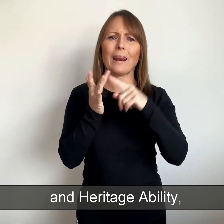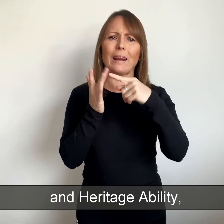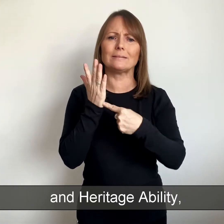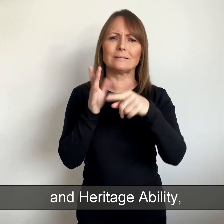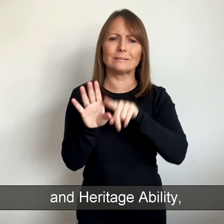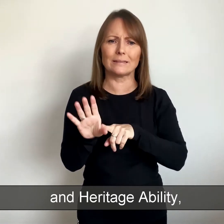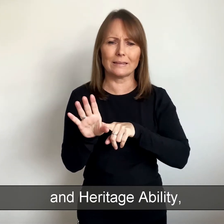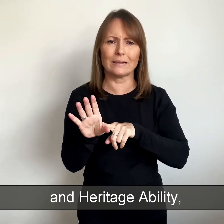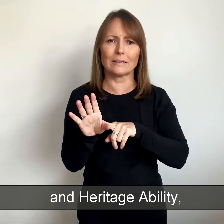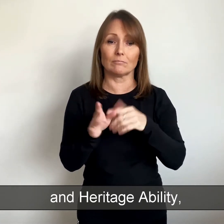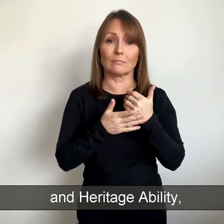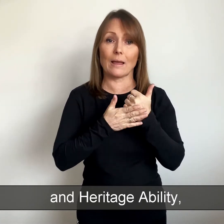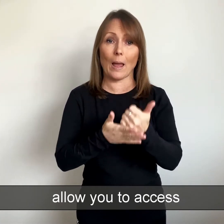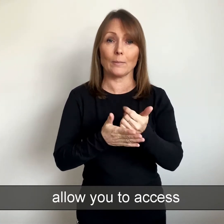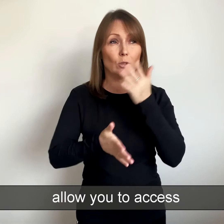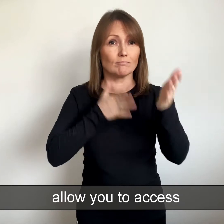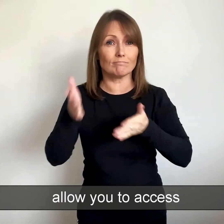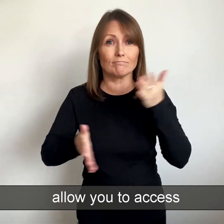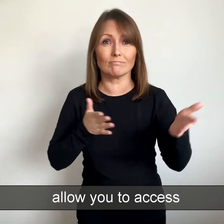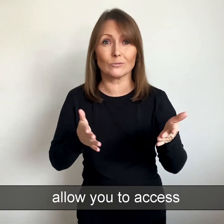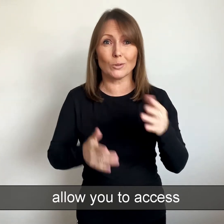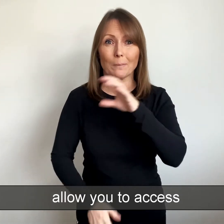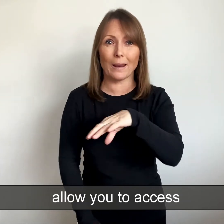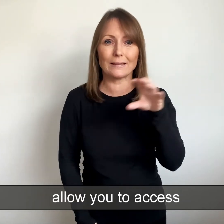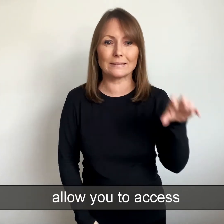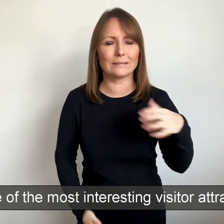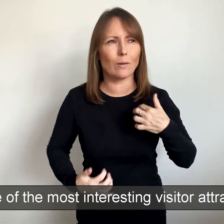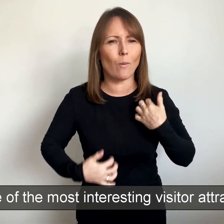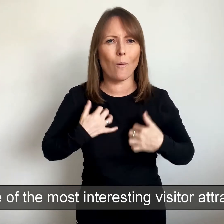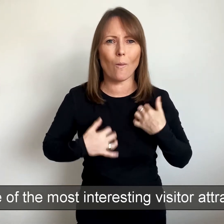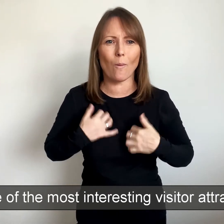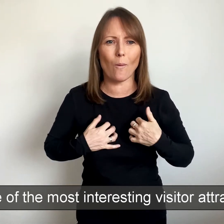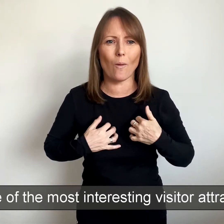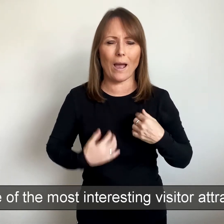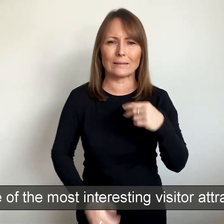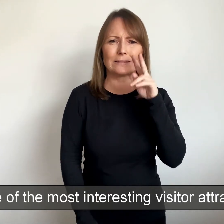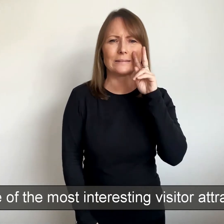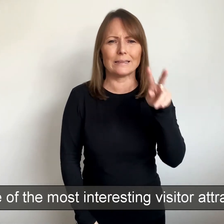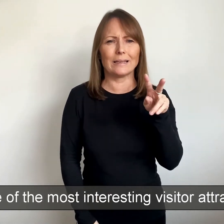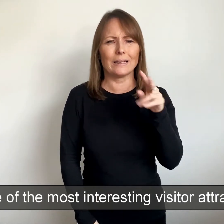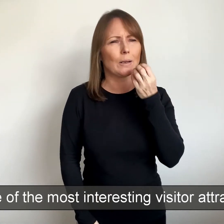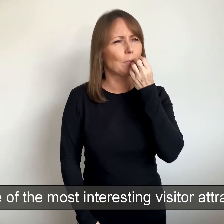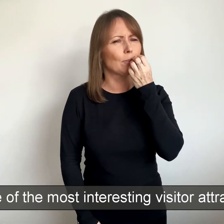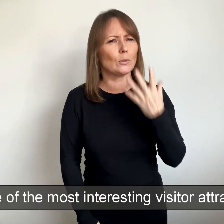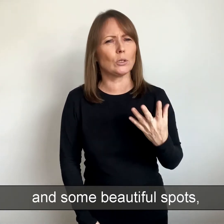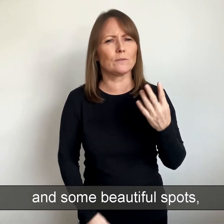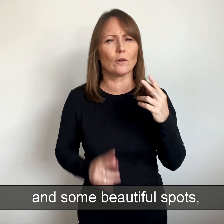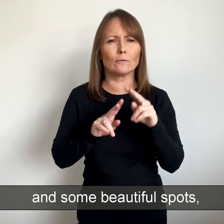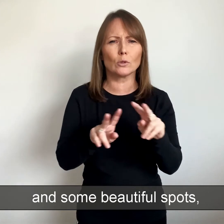Ability Schemes allow you to access some of the most interesting visitor attractions and some